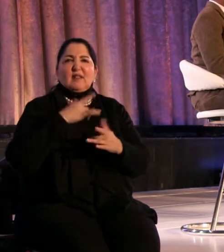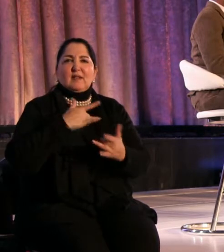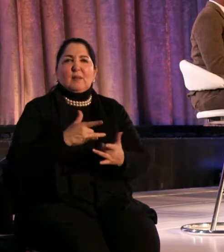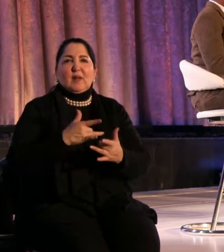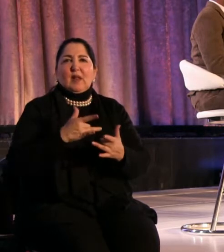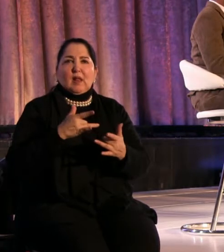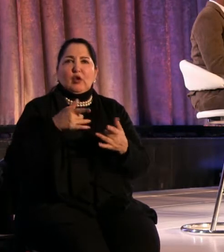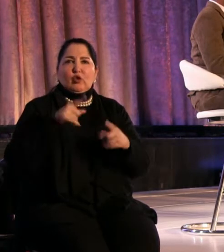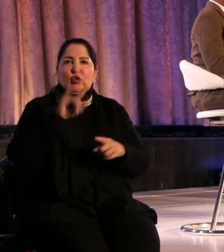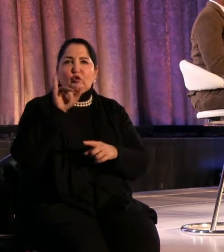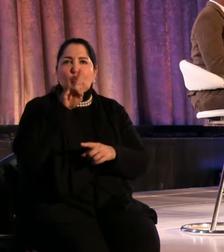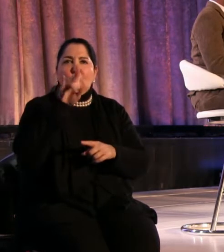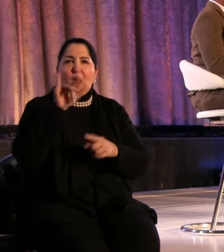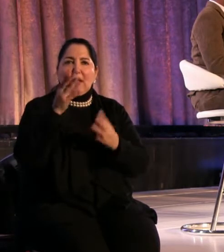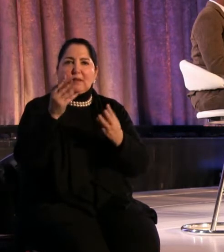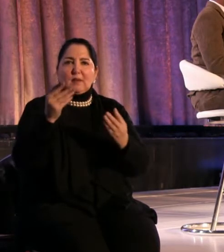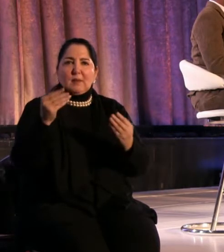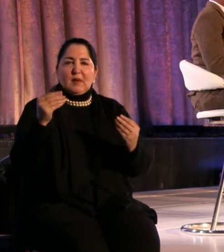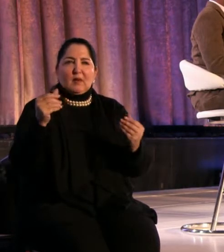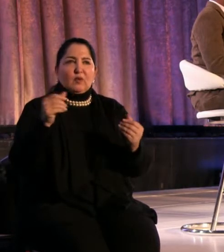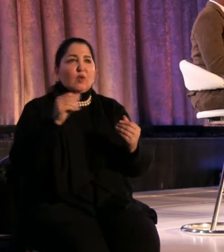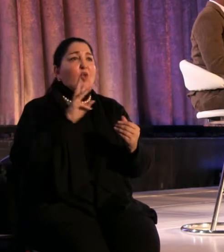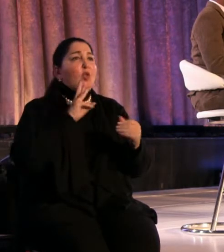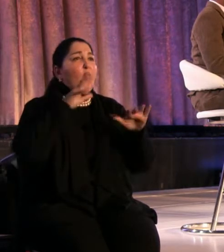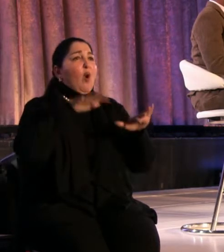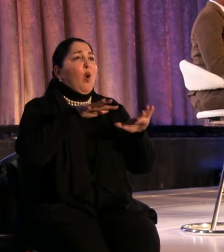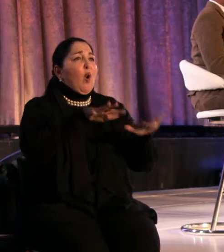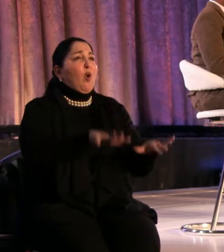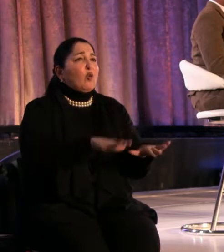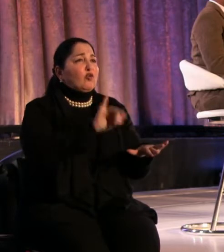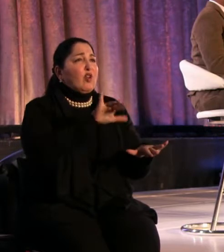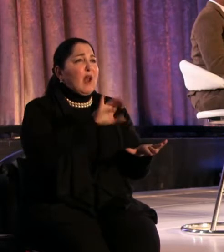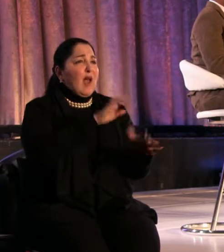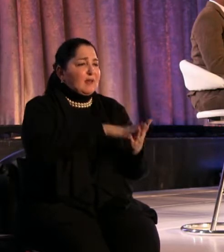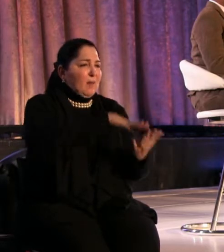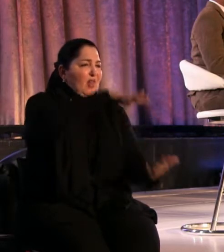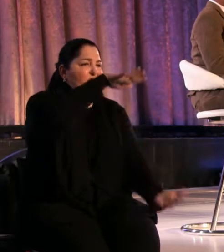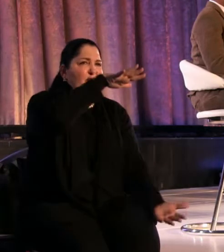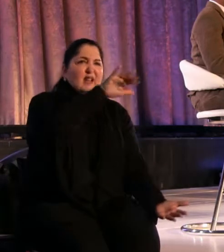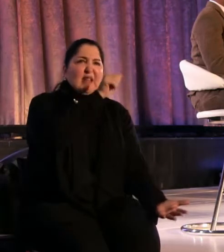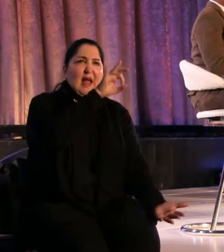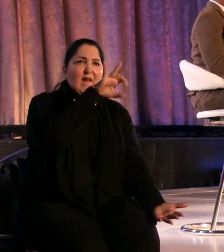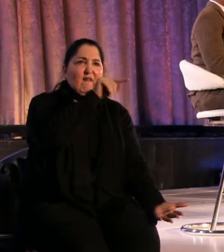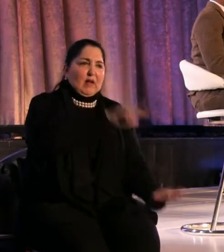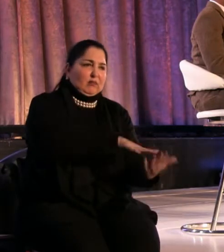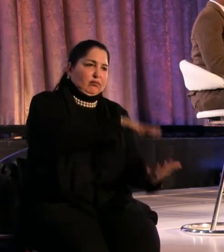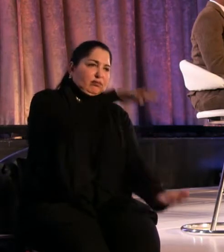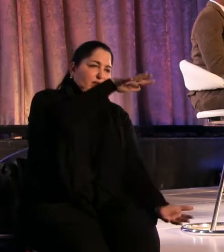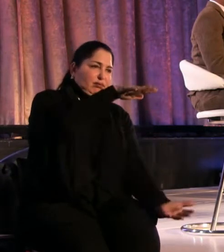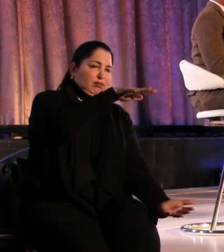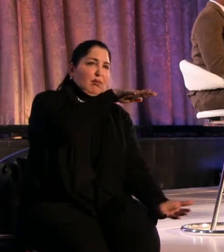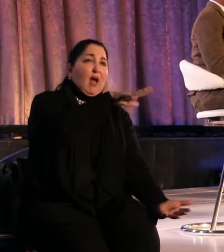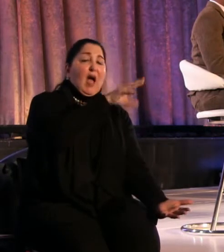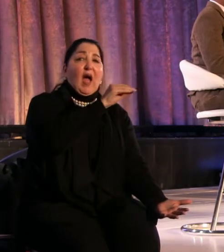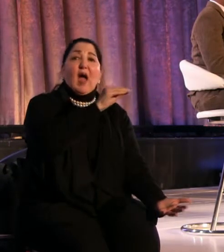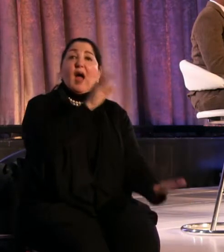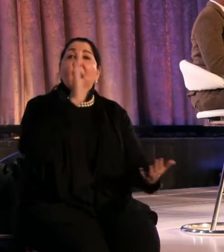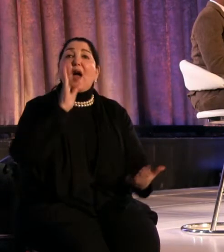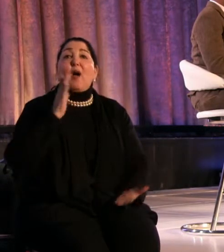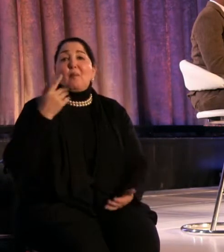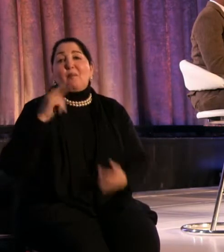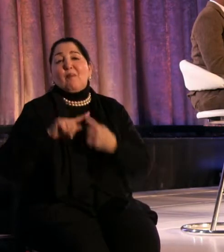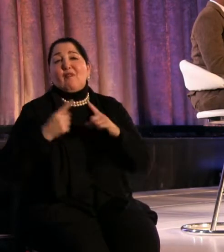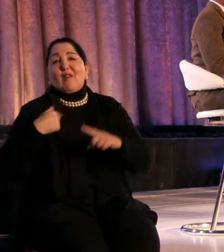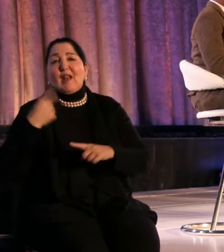ocean ice that's about ten feet thick. One of my favorite ways to fish is we used to grow up jumping from